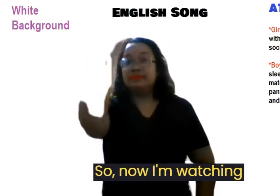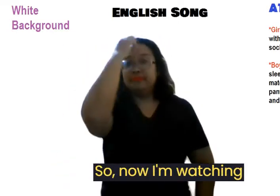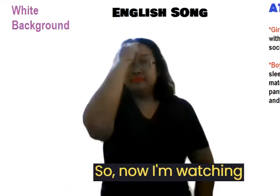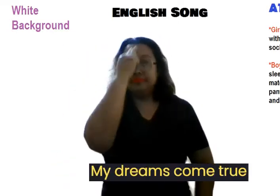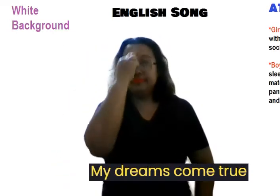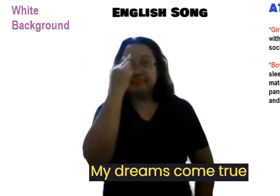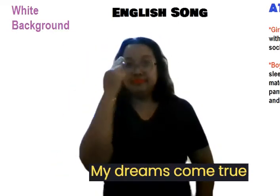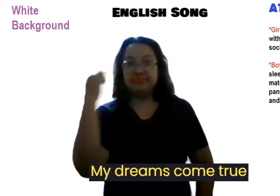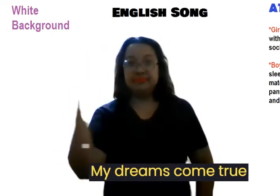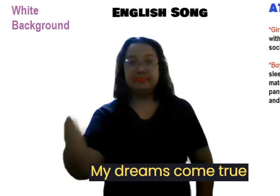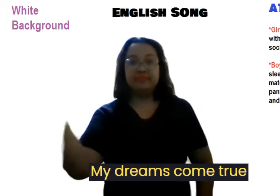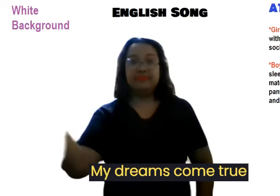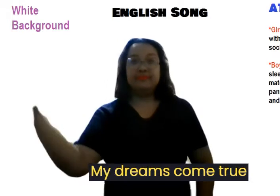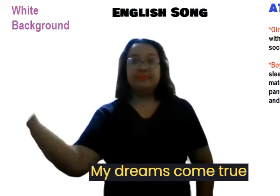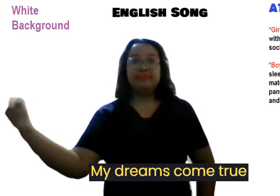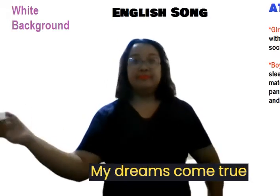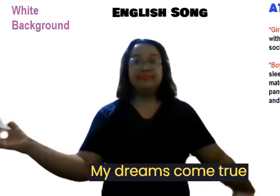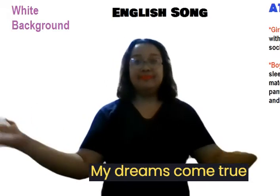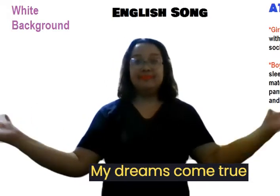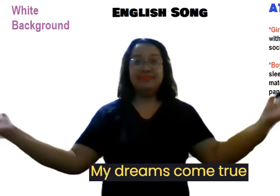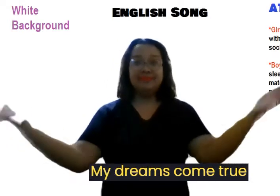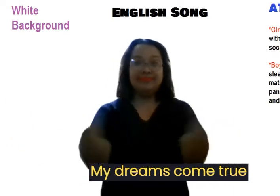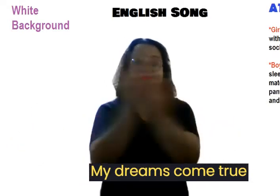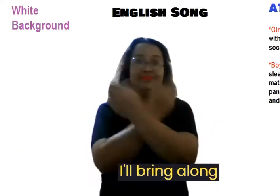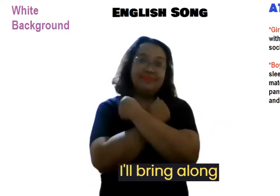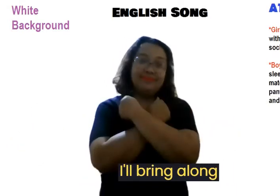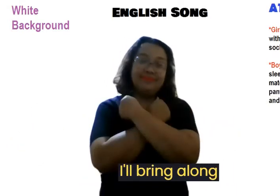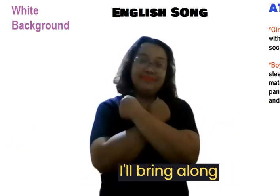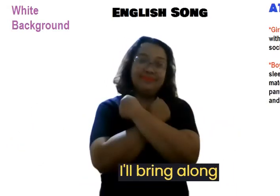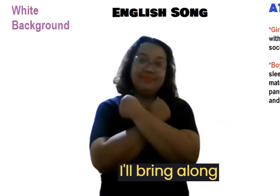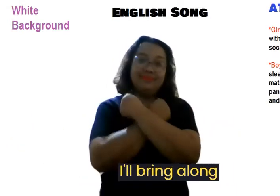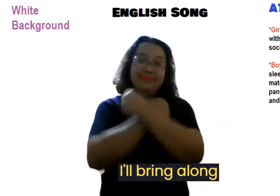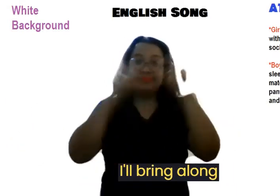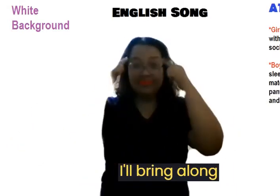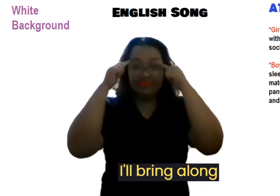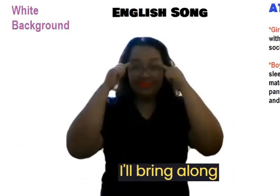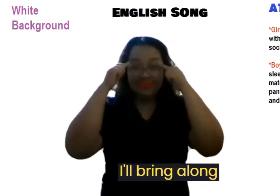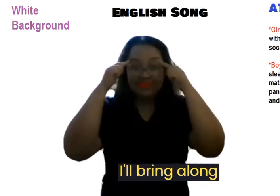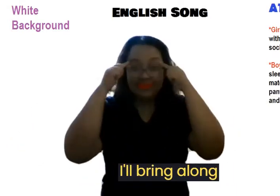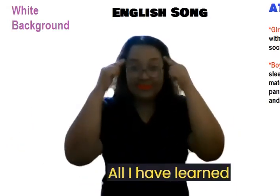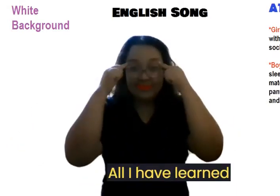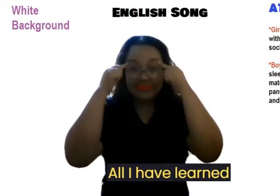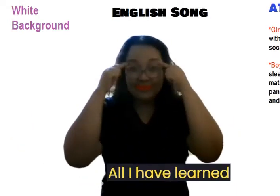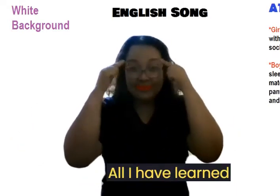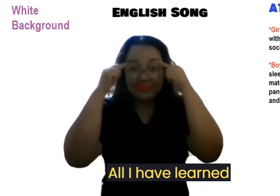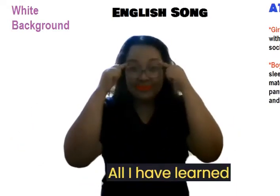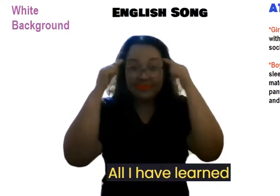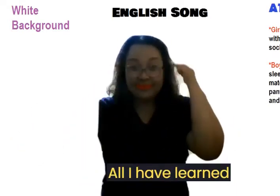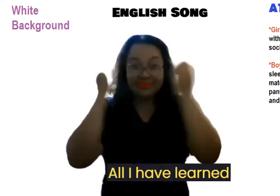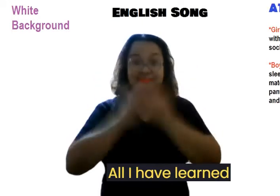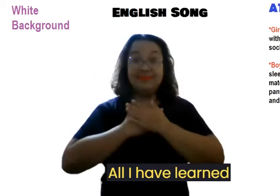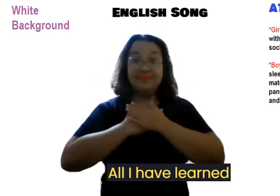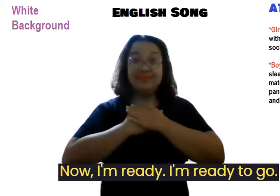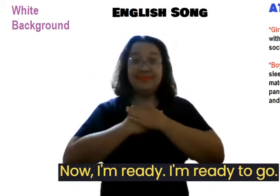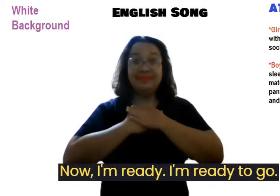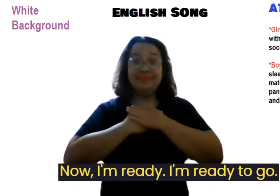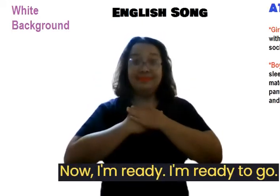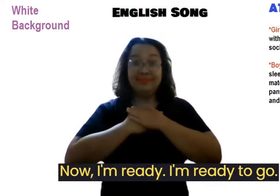dream come true. I'll bring along all I have learned. Now I'm ready. I'm